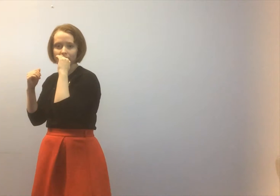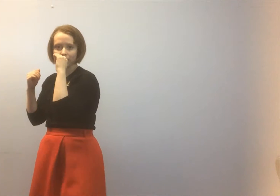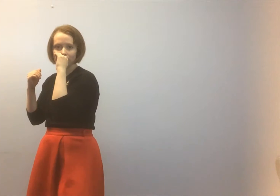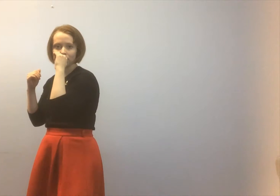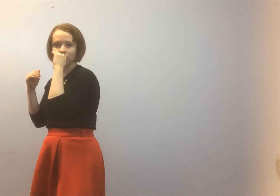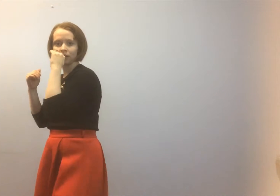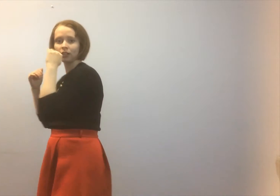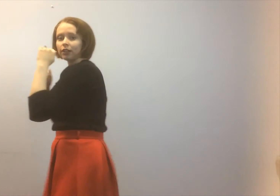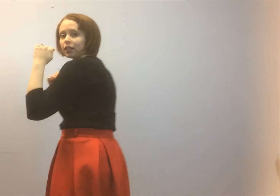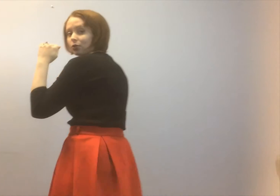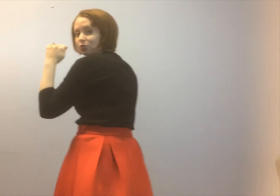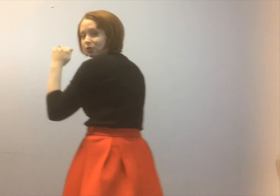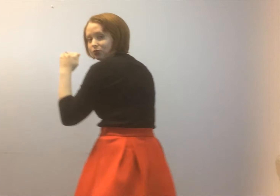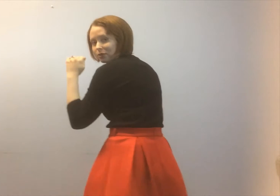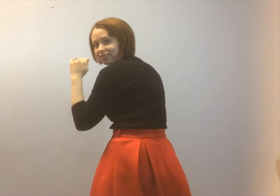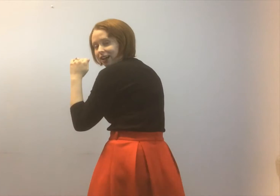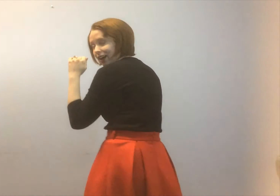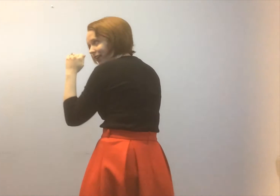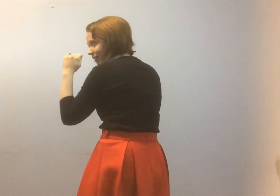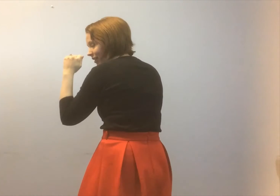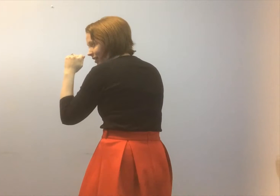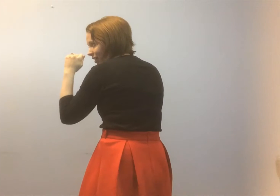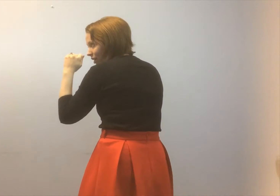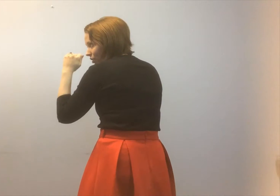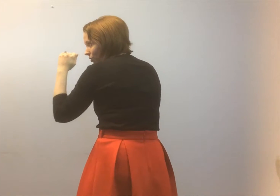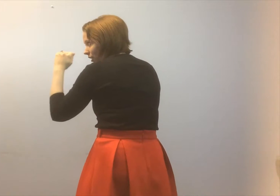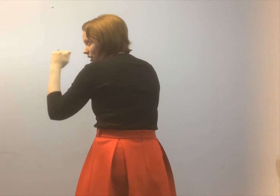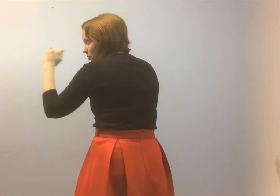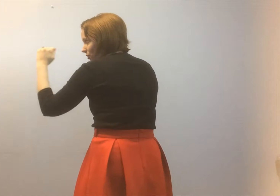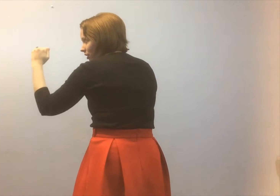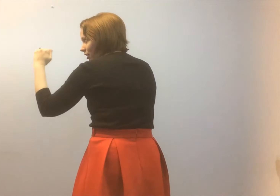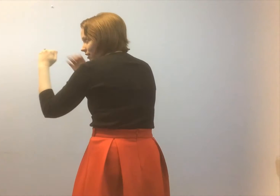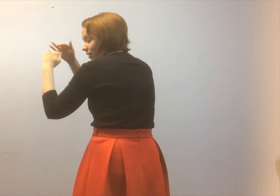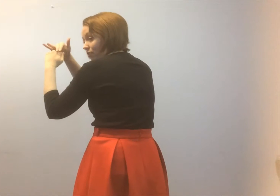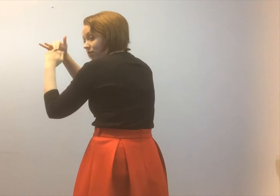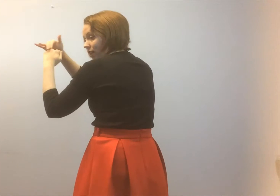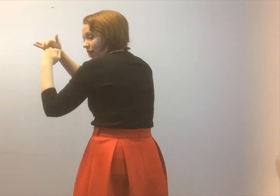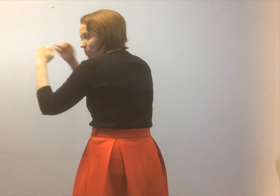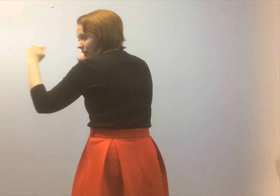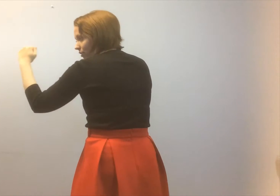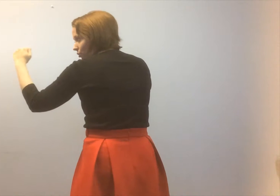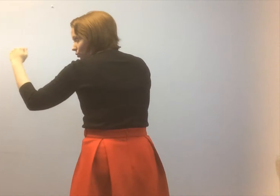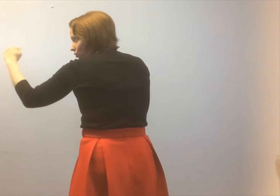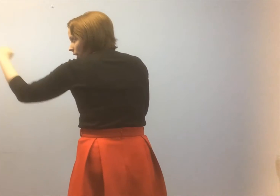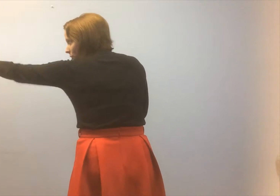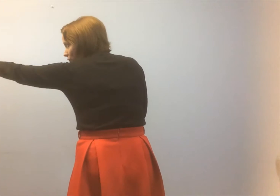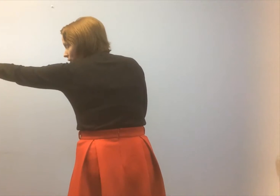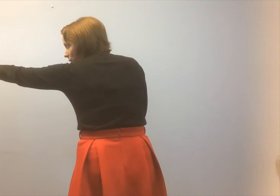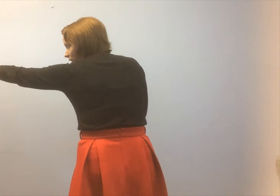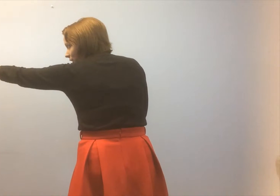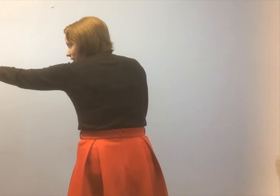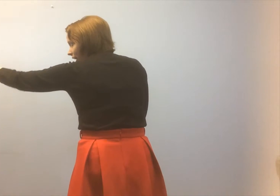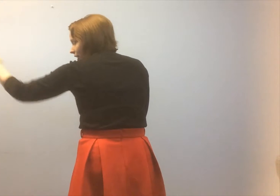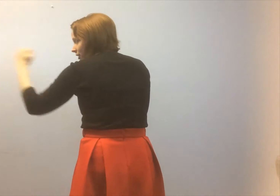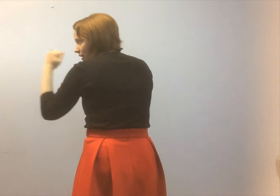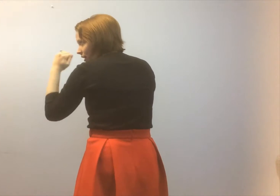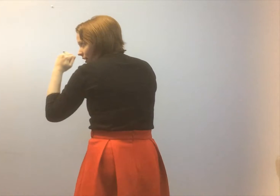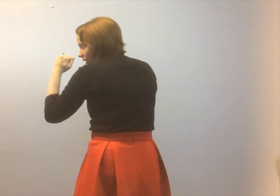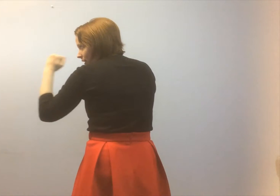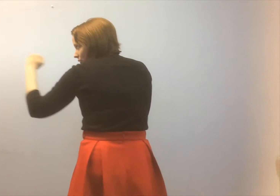again you do this from the side you're gonna keep your knuckles up until right before you make contact and then